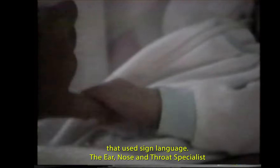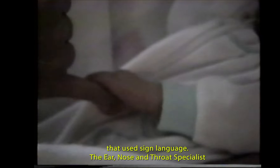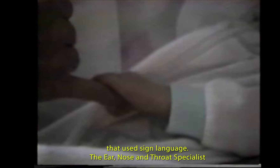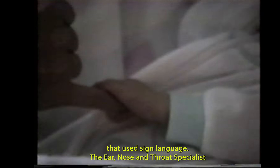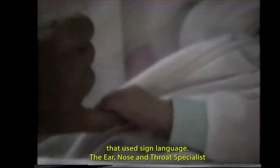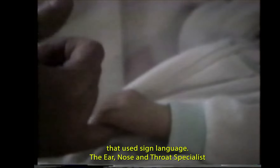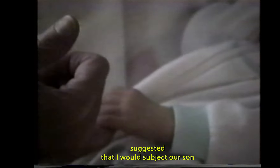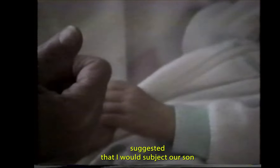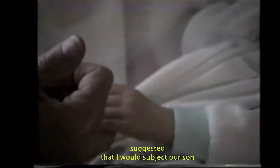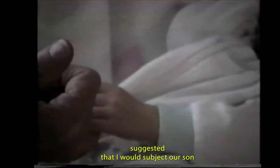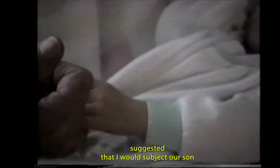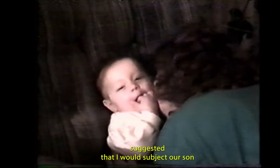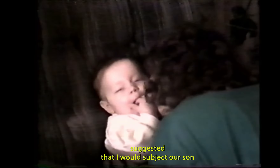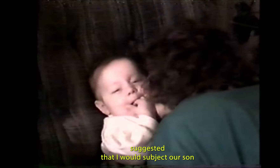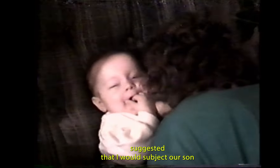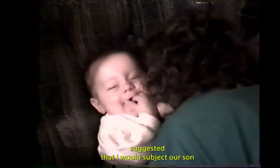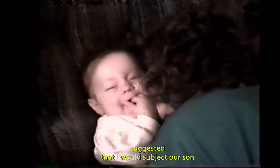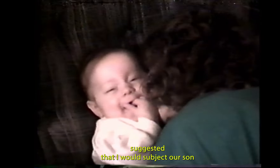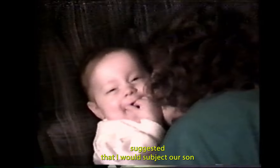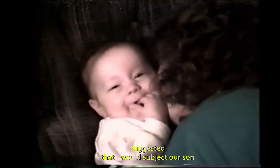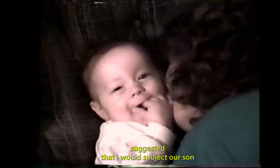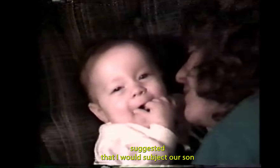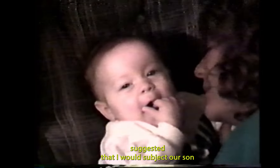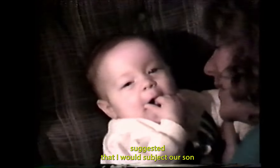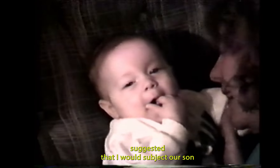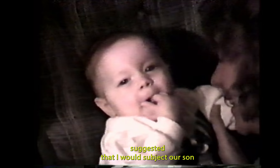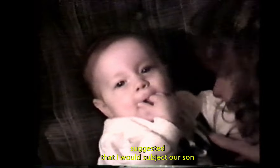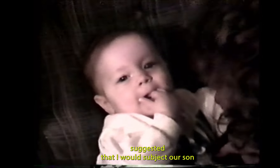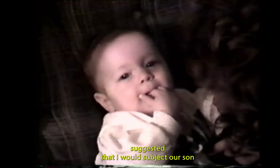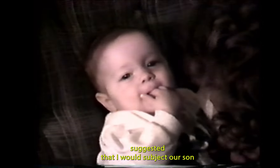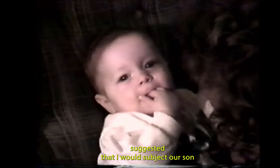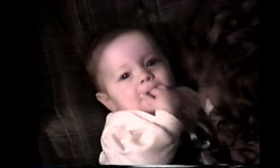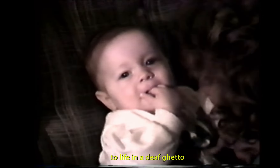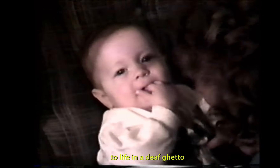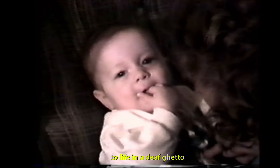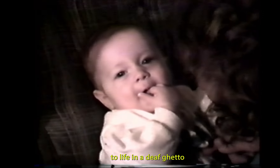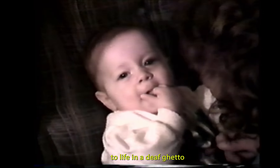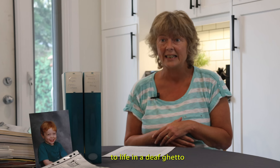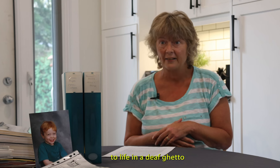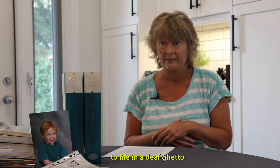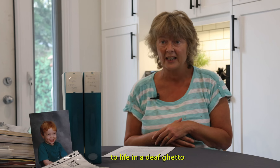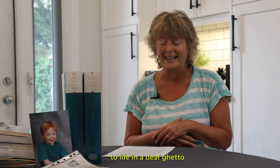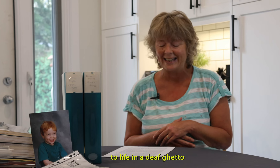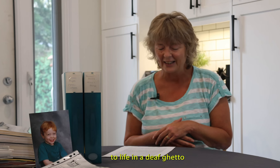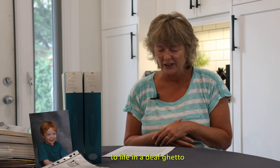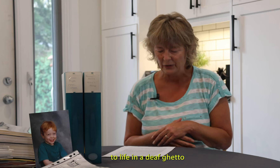and throat specialist suggested that I would subject our son to life in a deaf ghetto